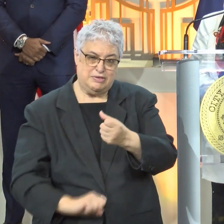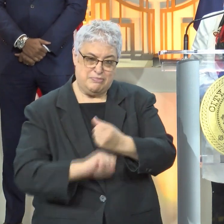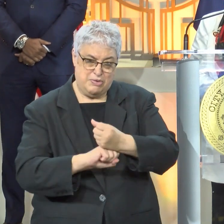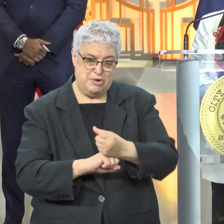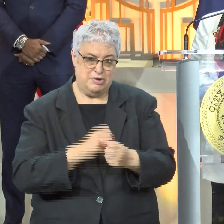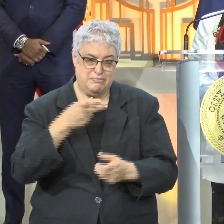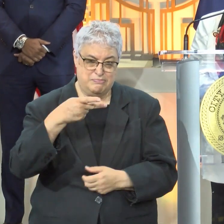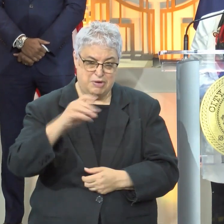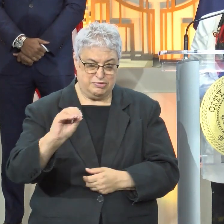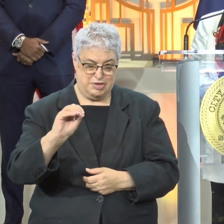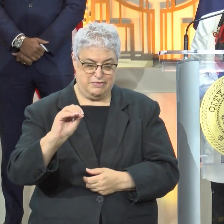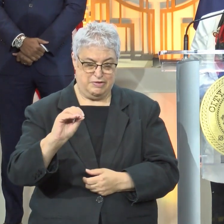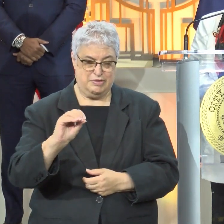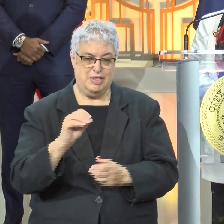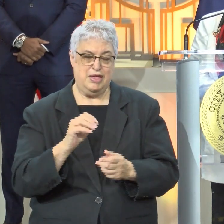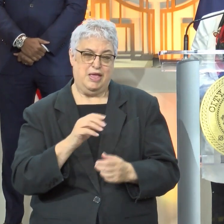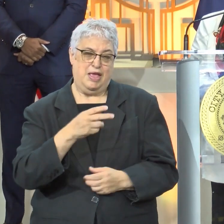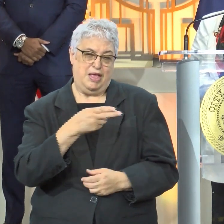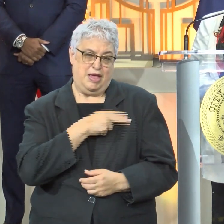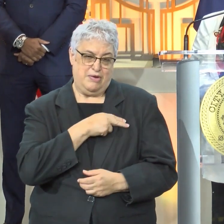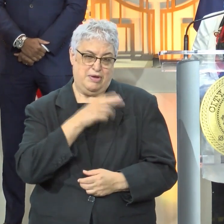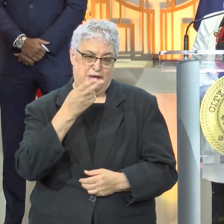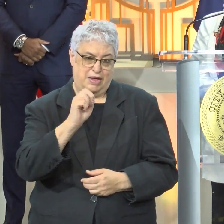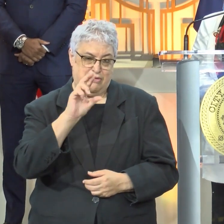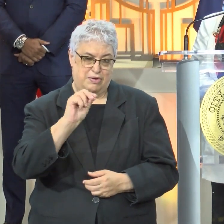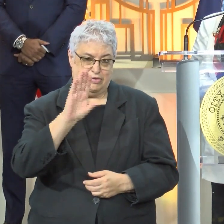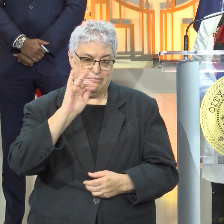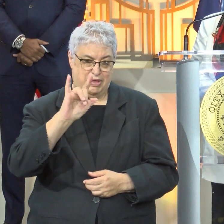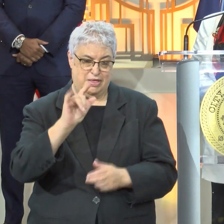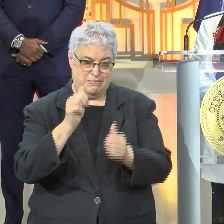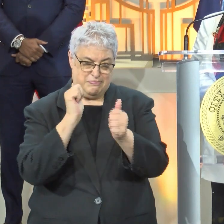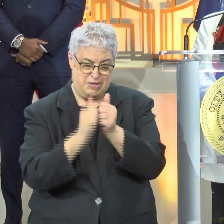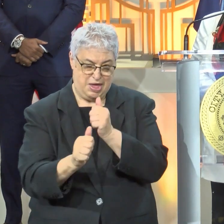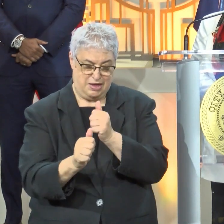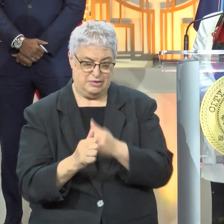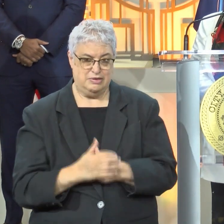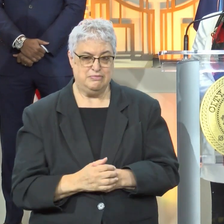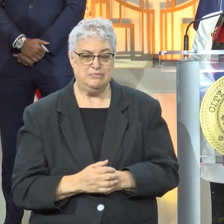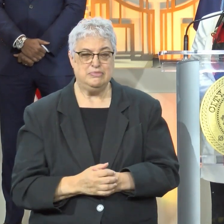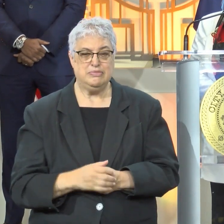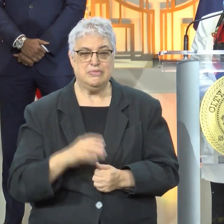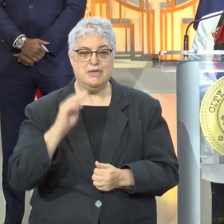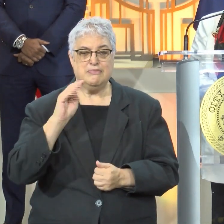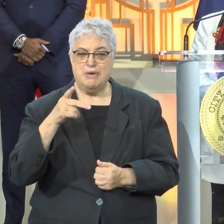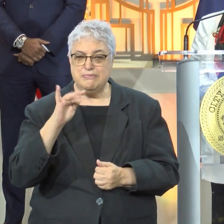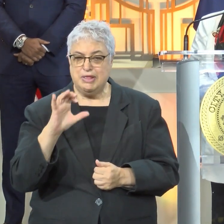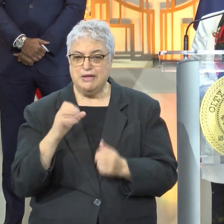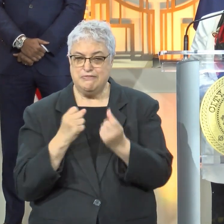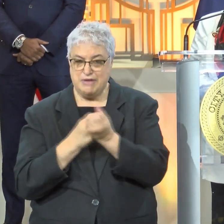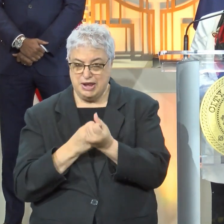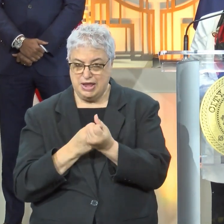and pass the HEROES bill along with the money for the mayor's public funding, not for him personally,